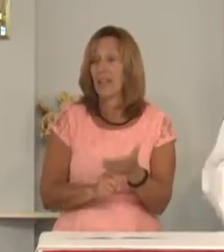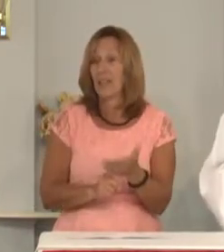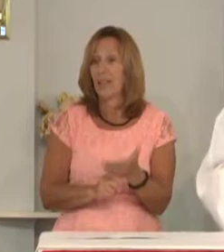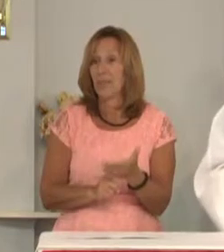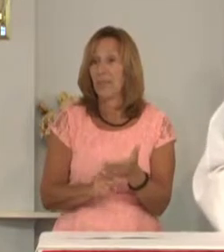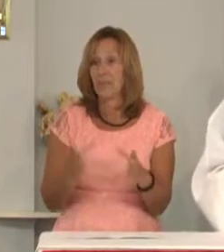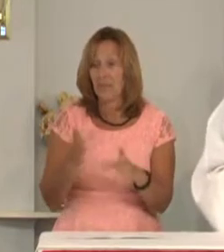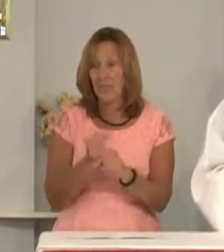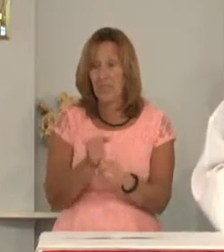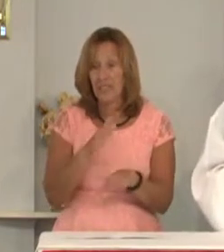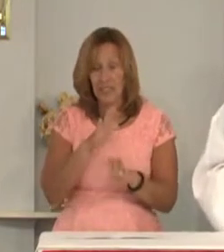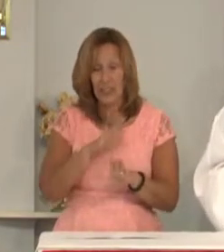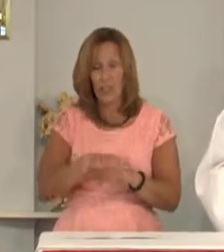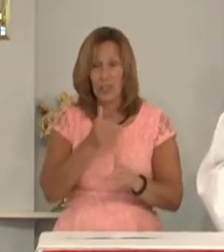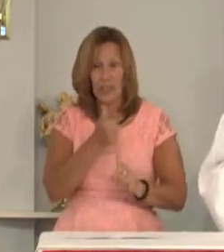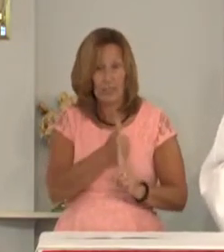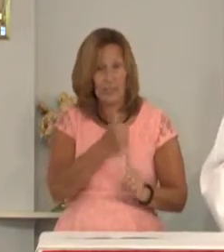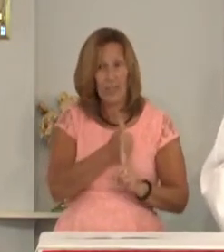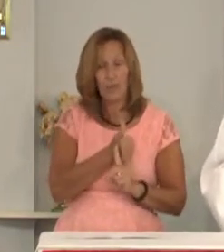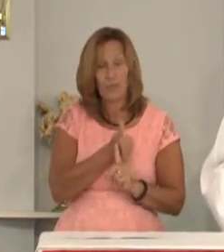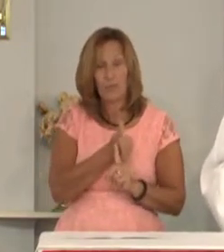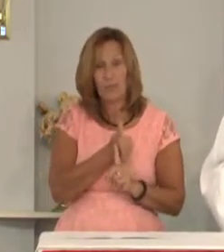Takes it on himself.